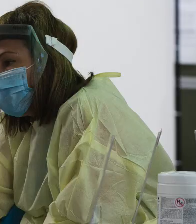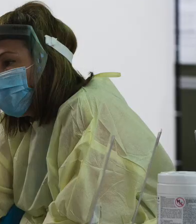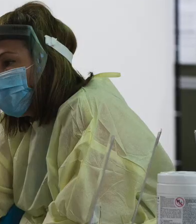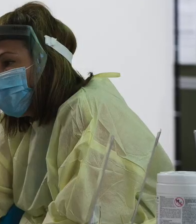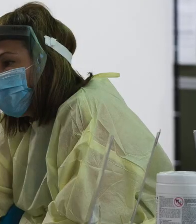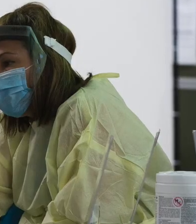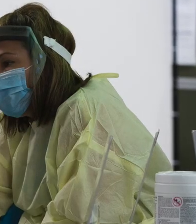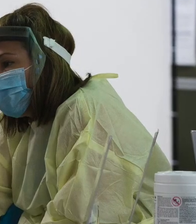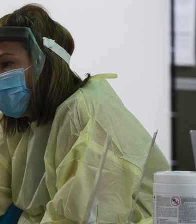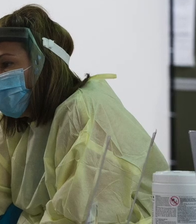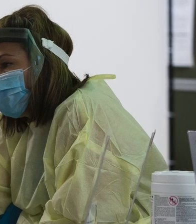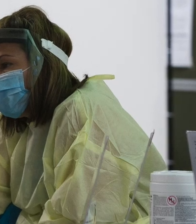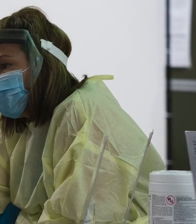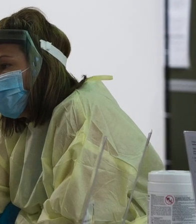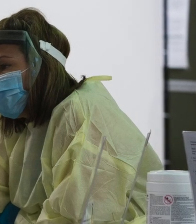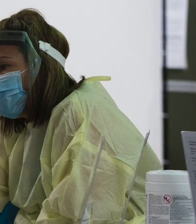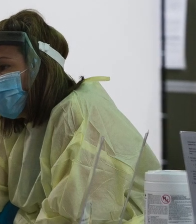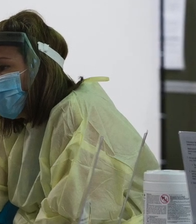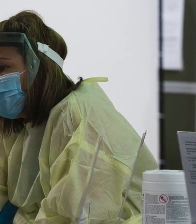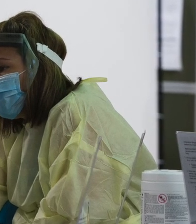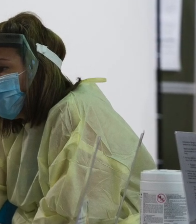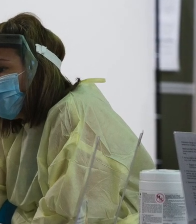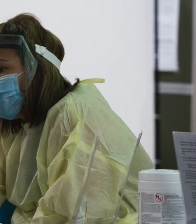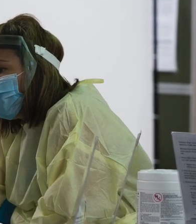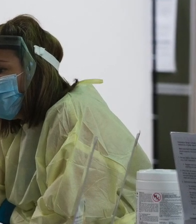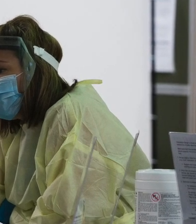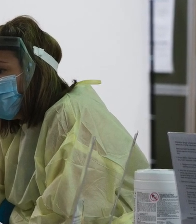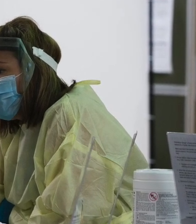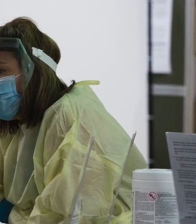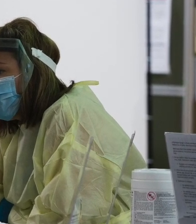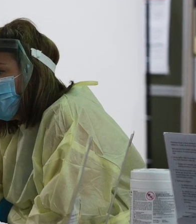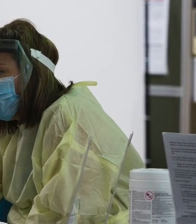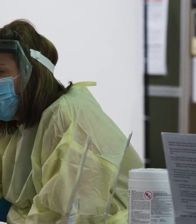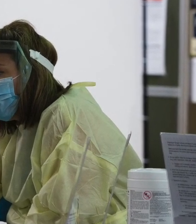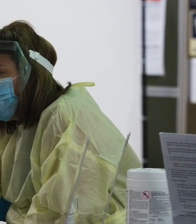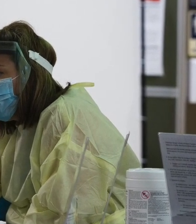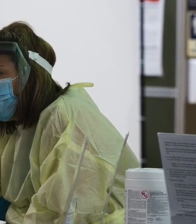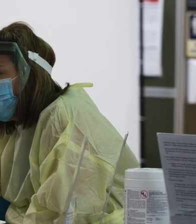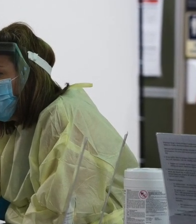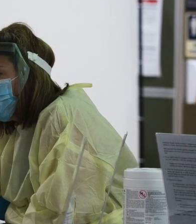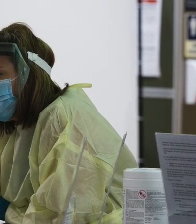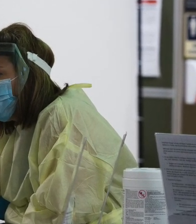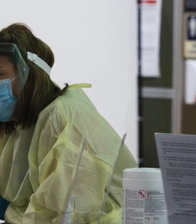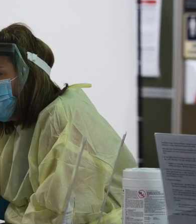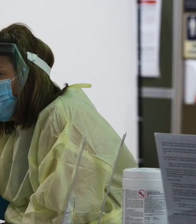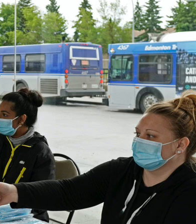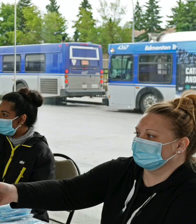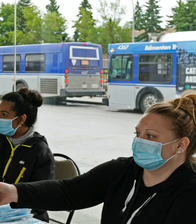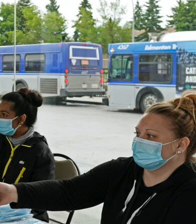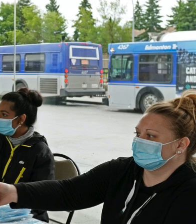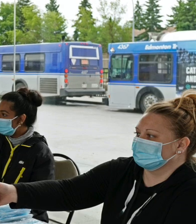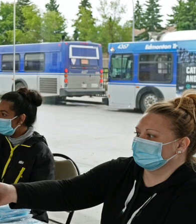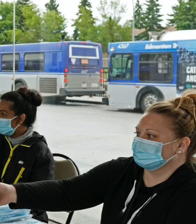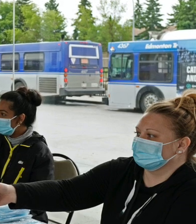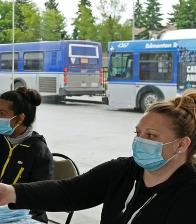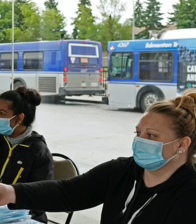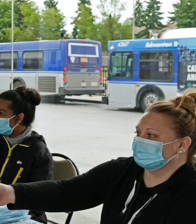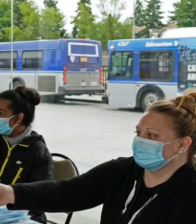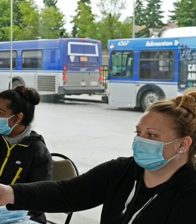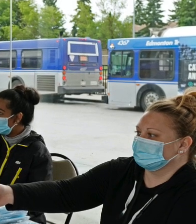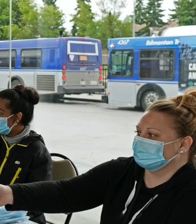defence against the virus. Every Albertan has a role to play in keeping their friends, family and neighbours safe.